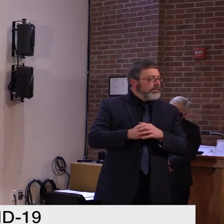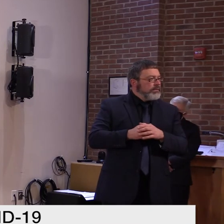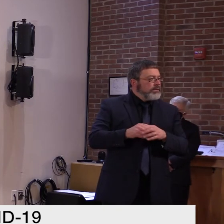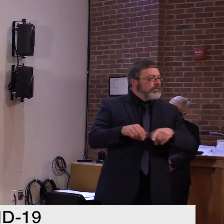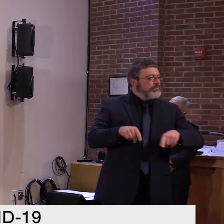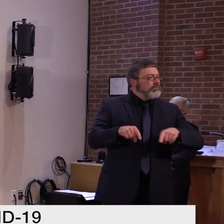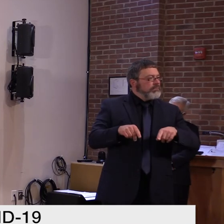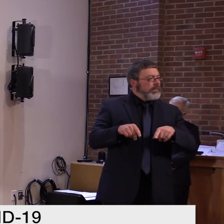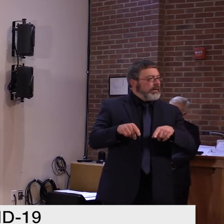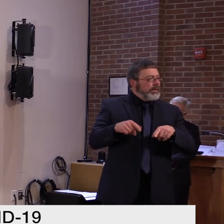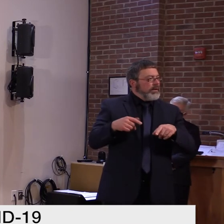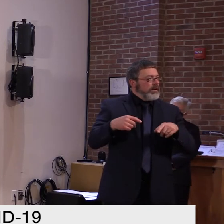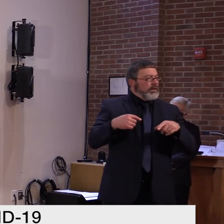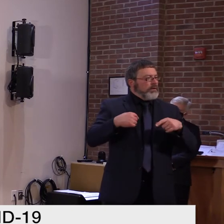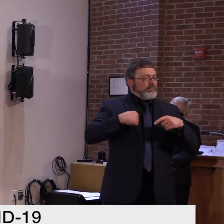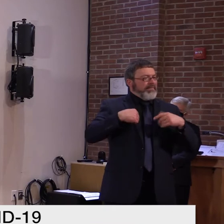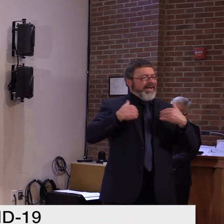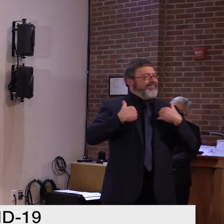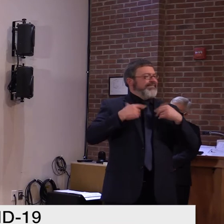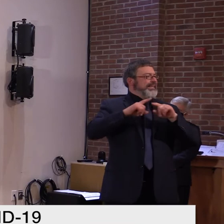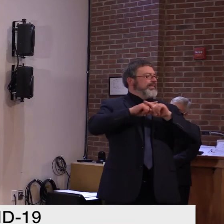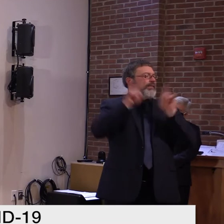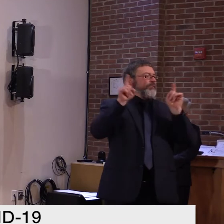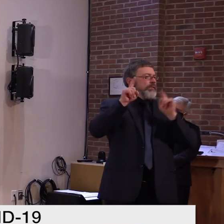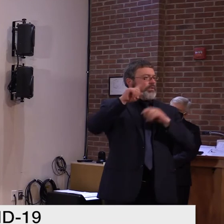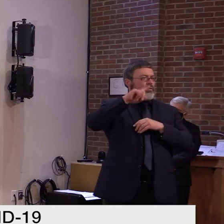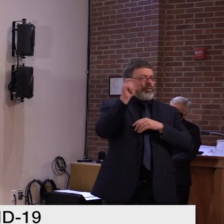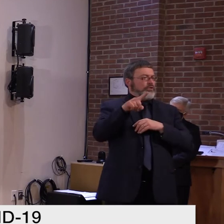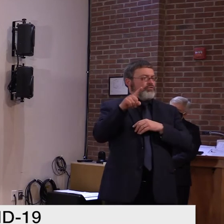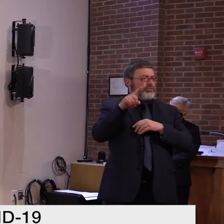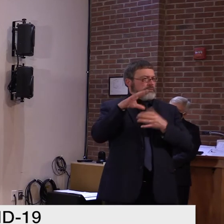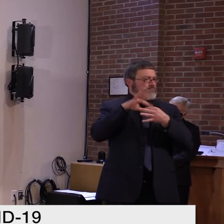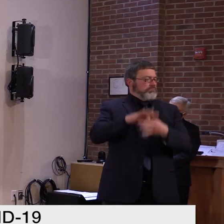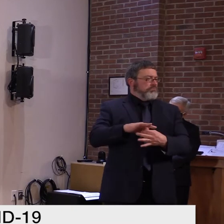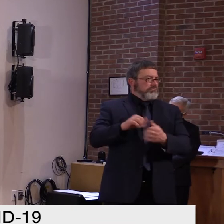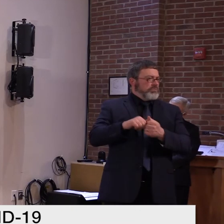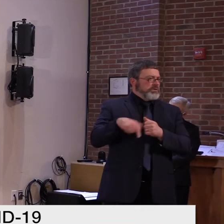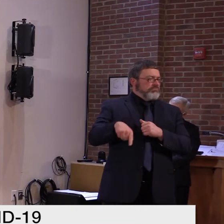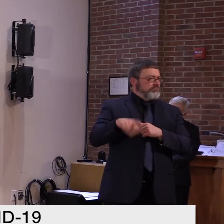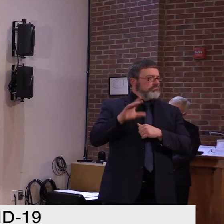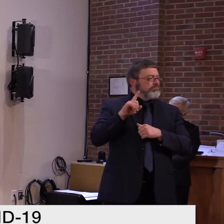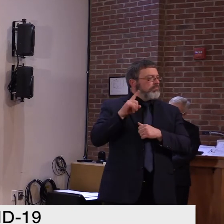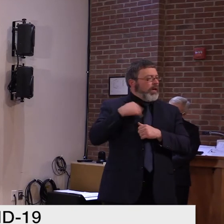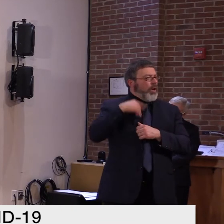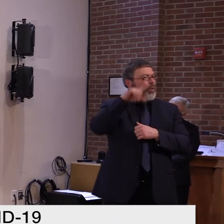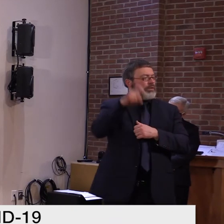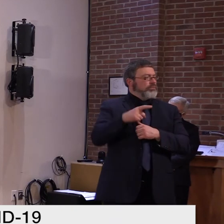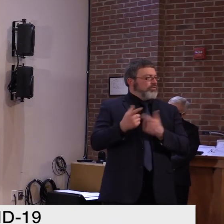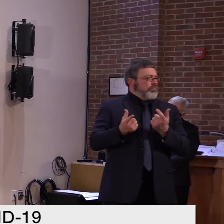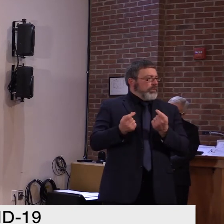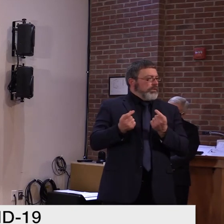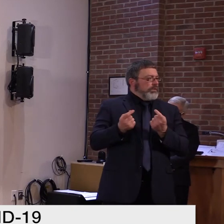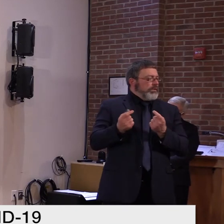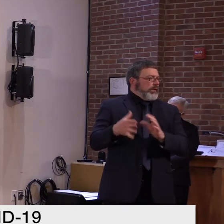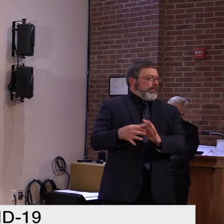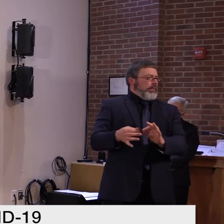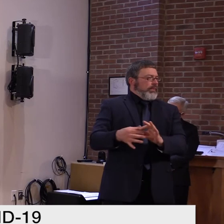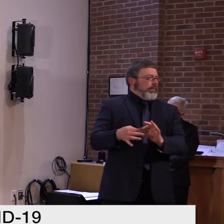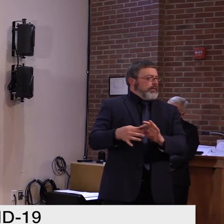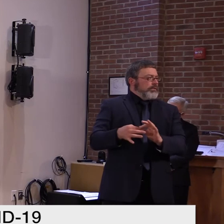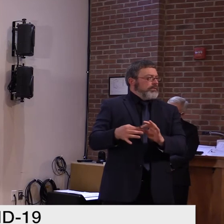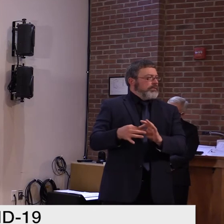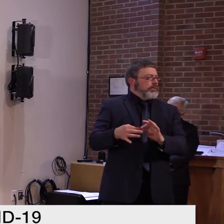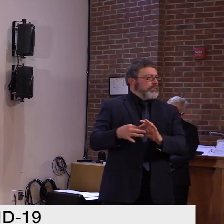recently, somewhat recently, um, announced, um, funding that goes toward building a new courthouse in downtown Newport.